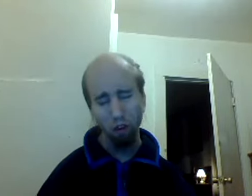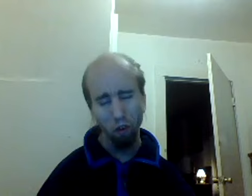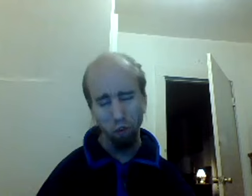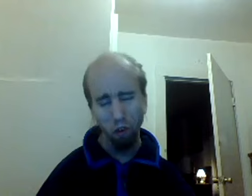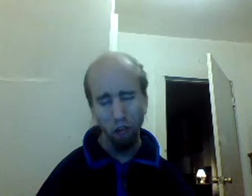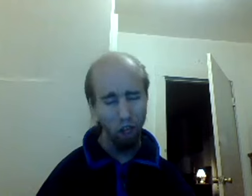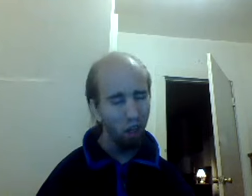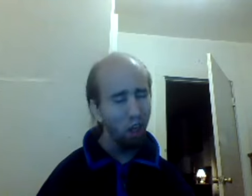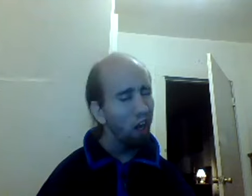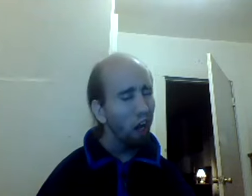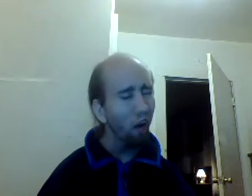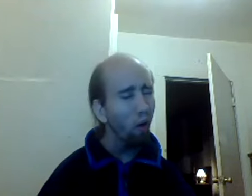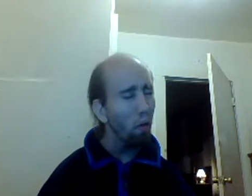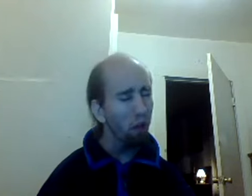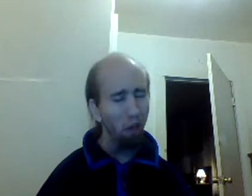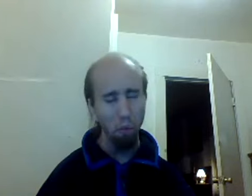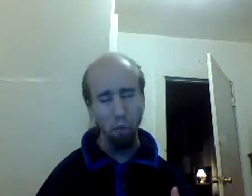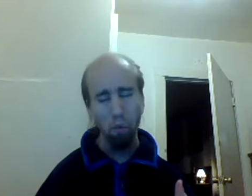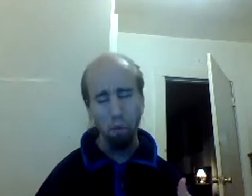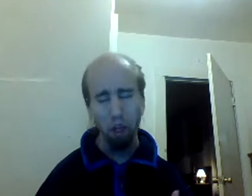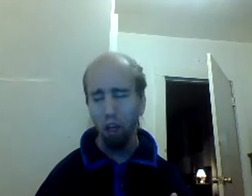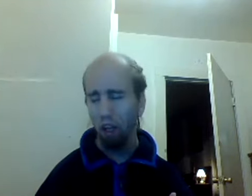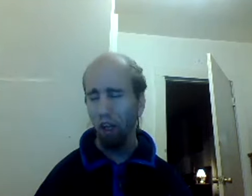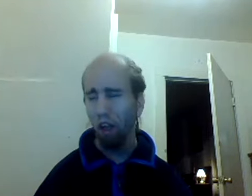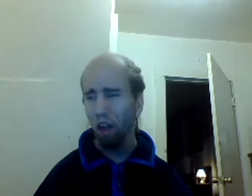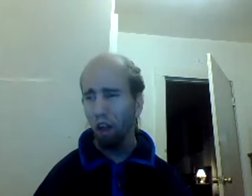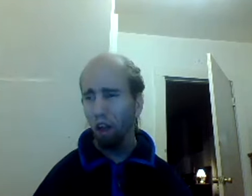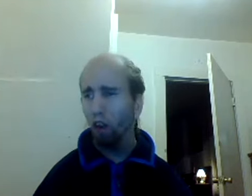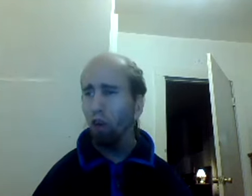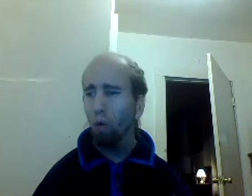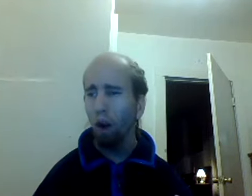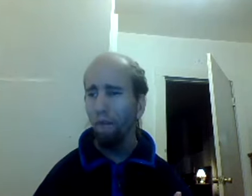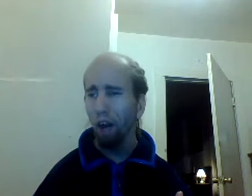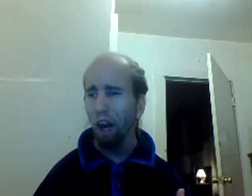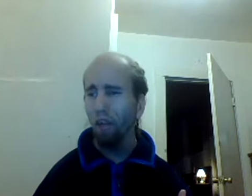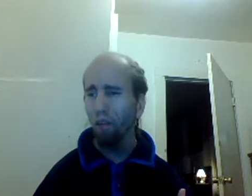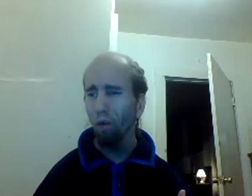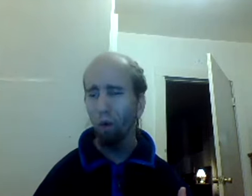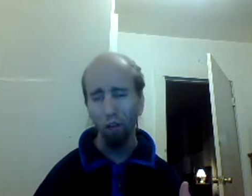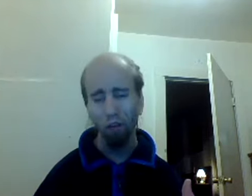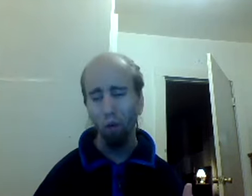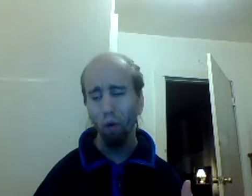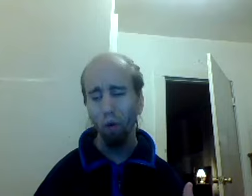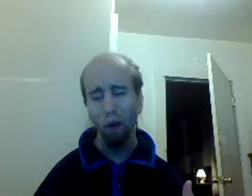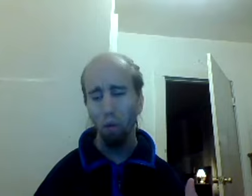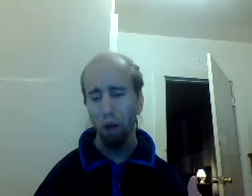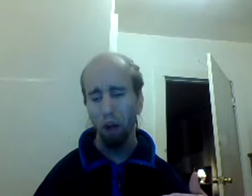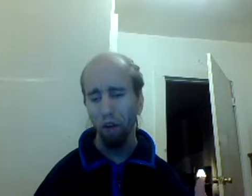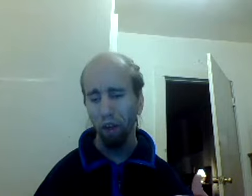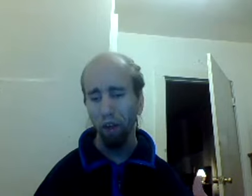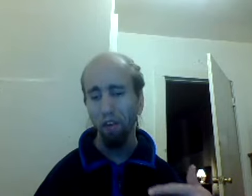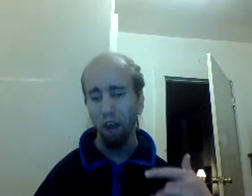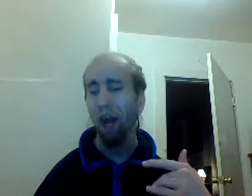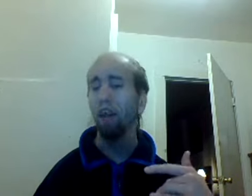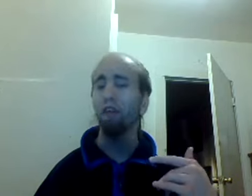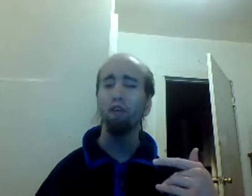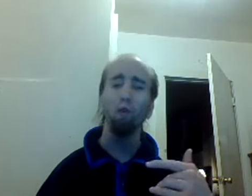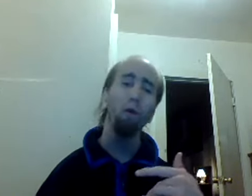betrayed I grew up being beaten throughout my high school and school career by other kids at the